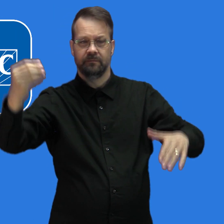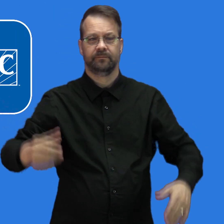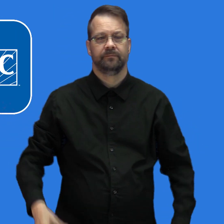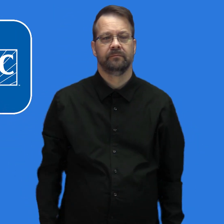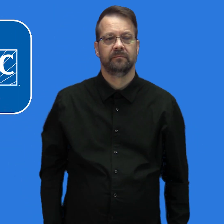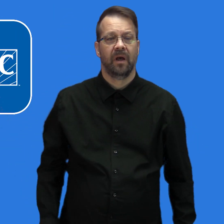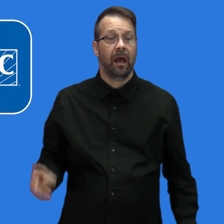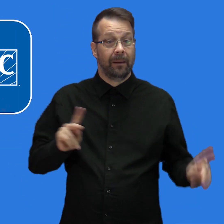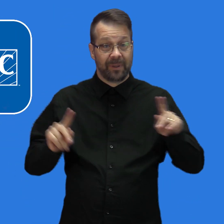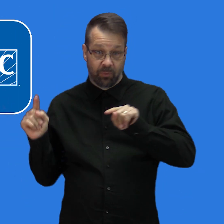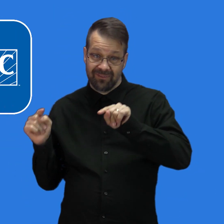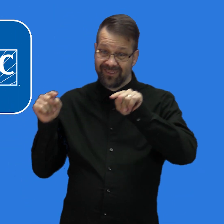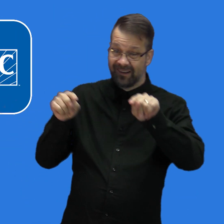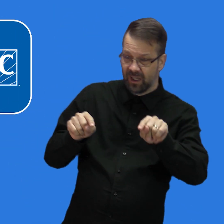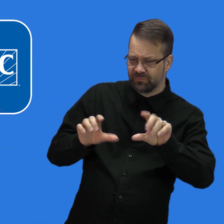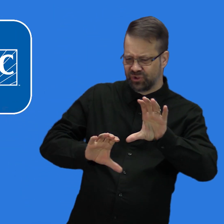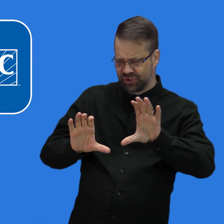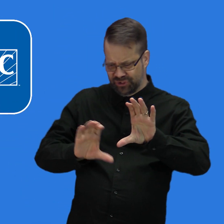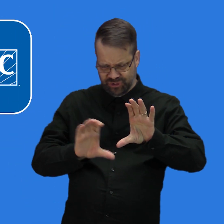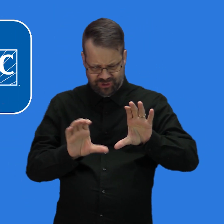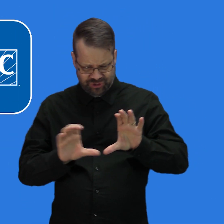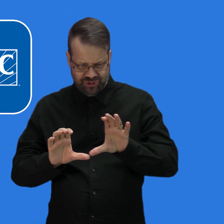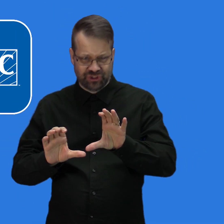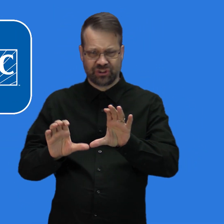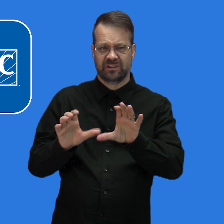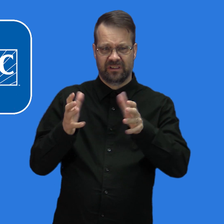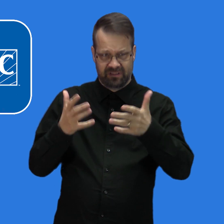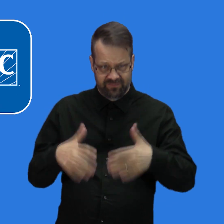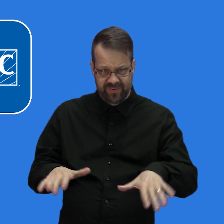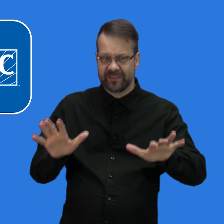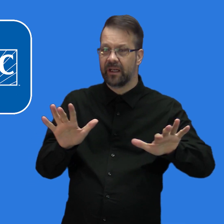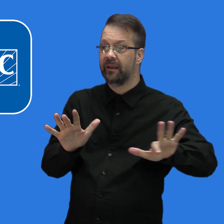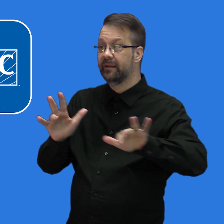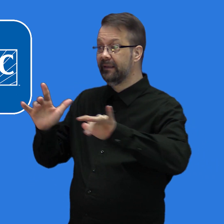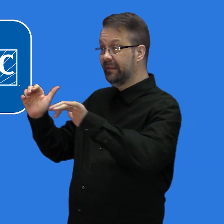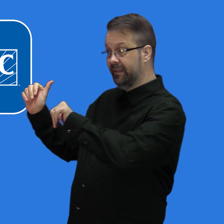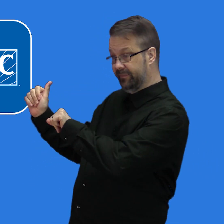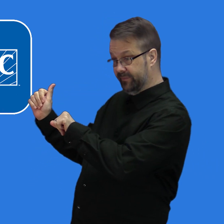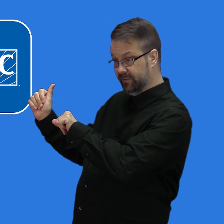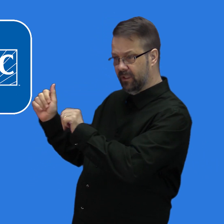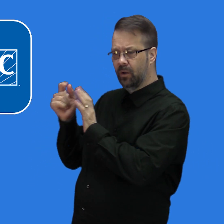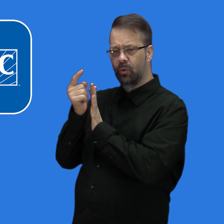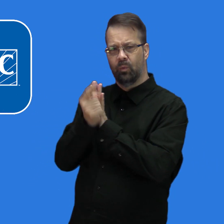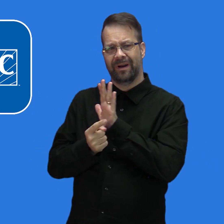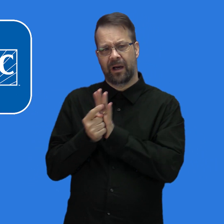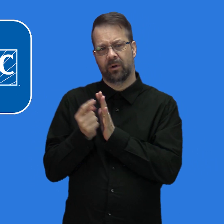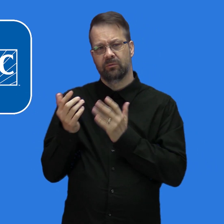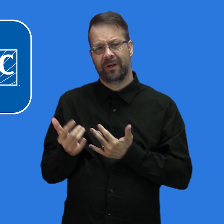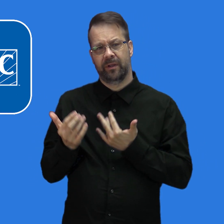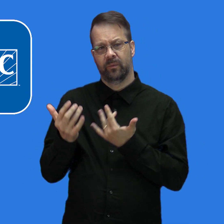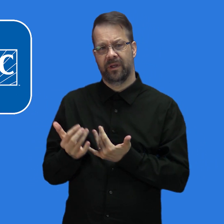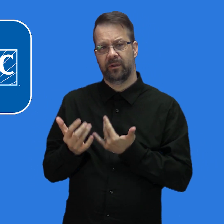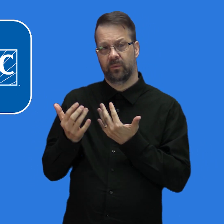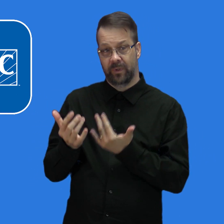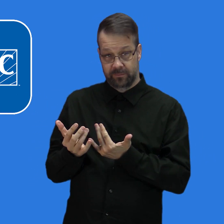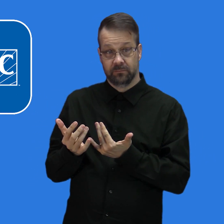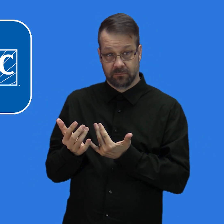If you have guests, keep the exhaust fans turned on during their visit and for an hour